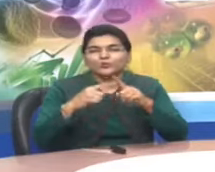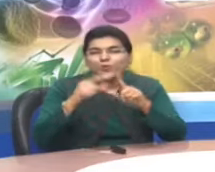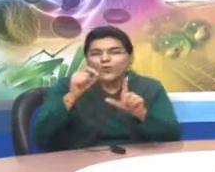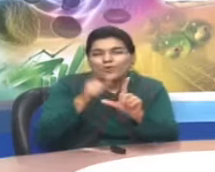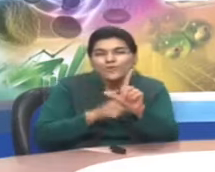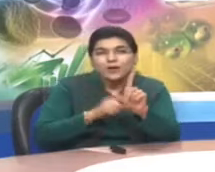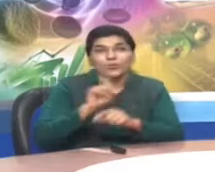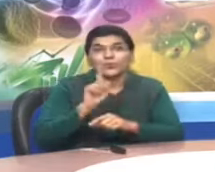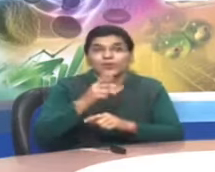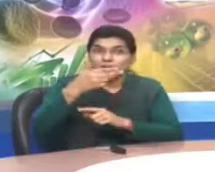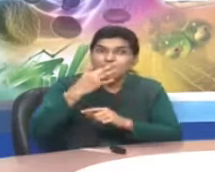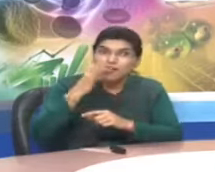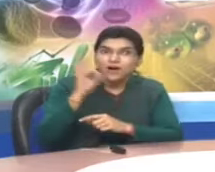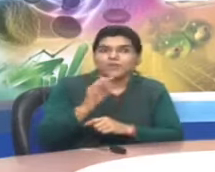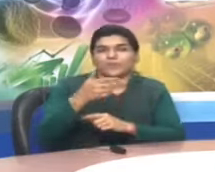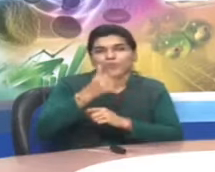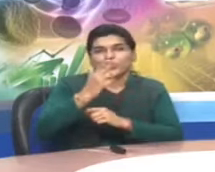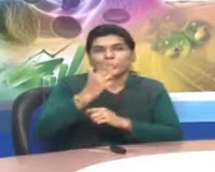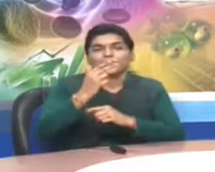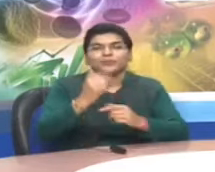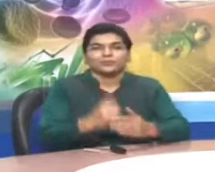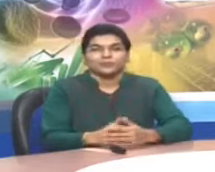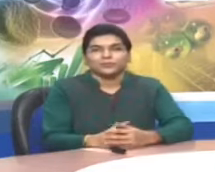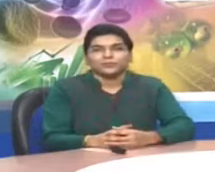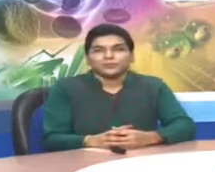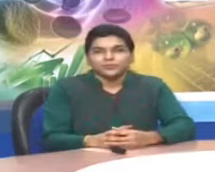Not a toy but a real revolver, a gun.